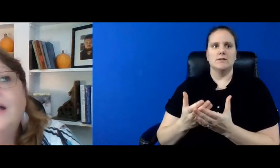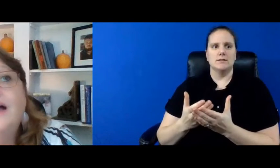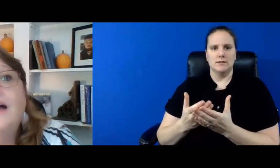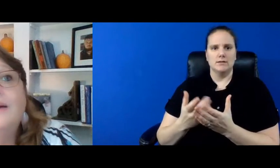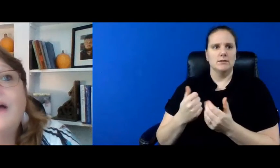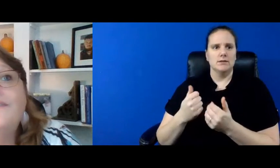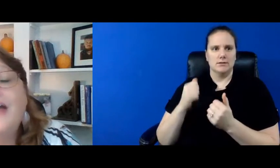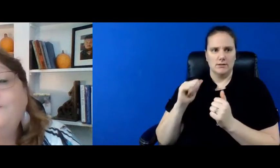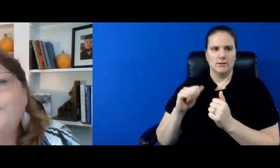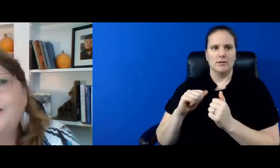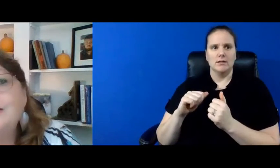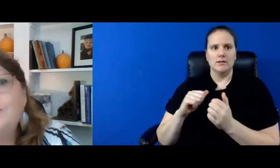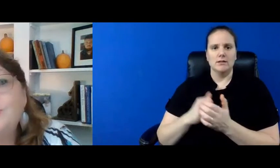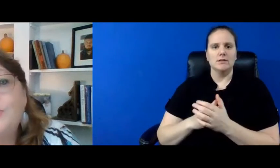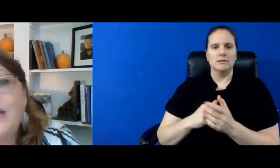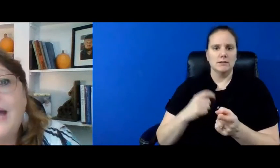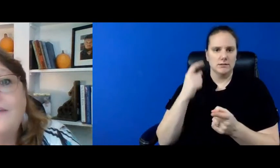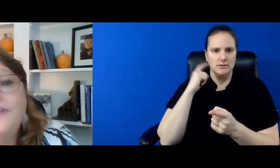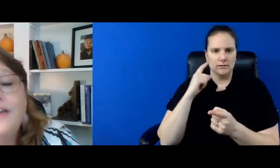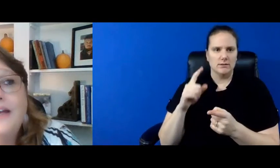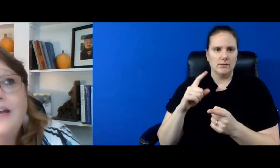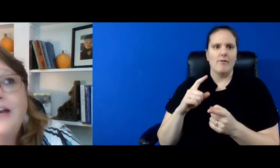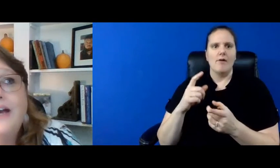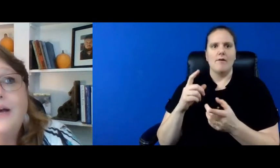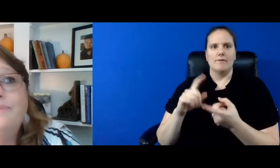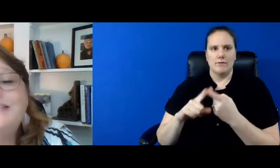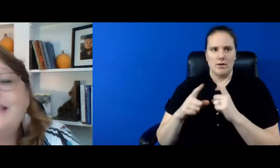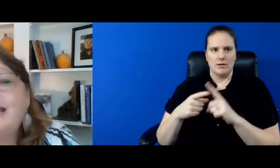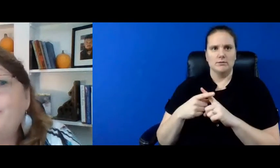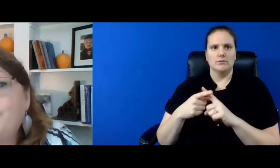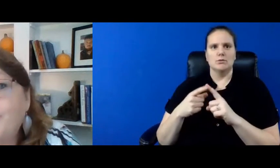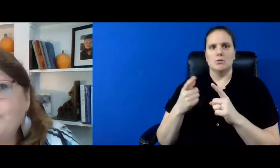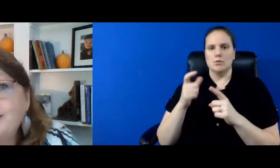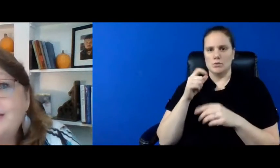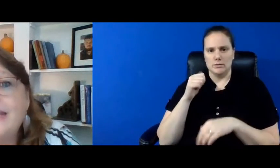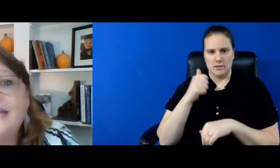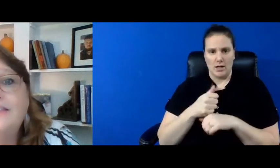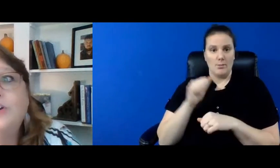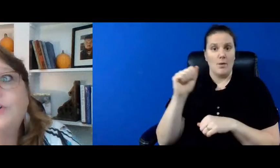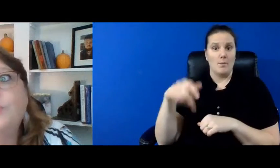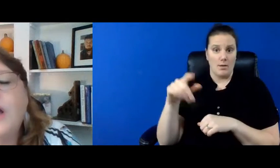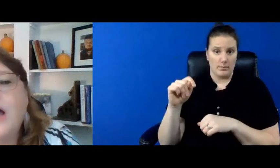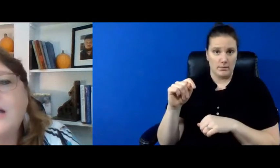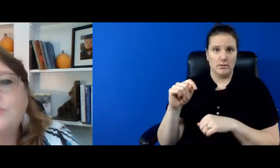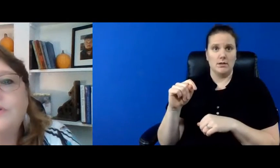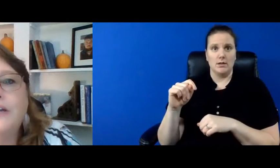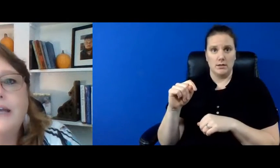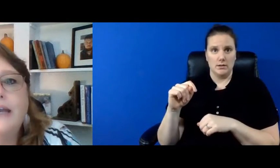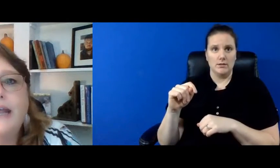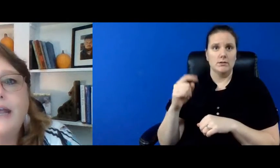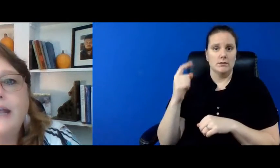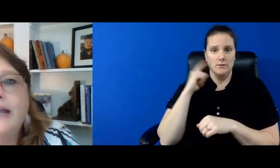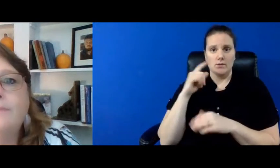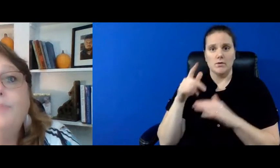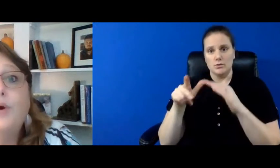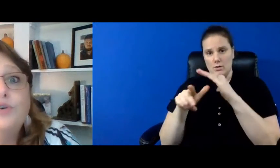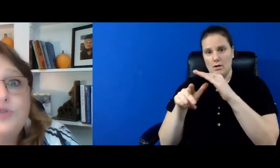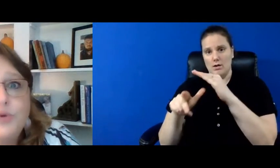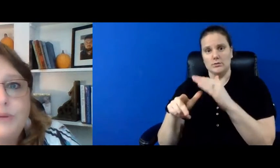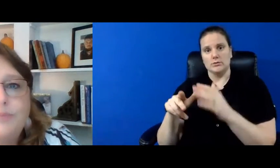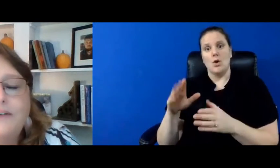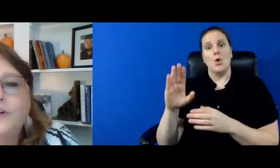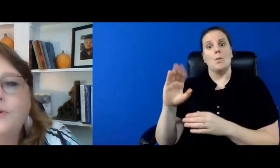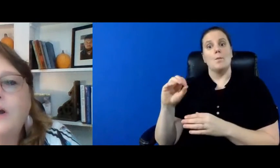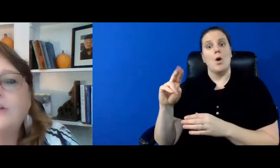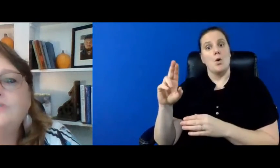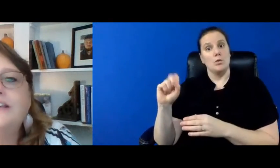um i've had friends who have um set up apartments in their garage or in a bonus